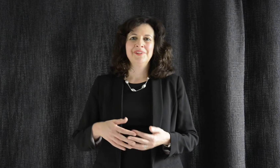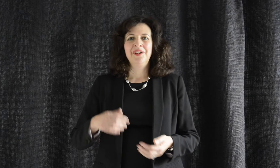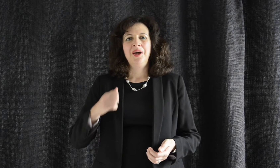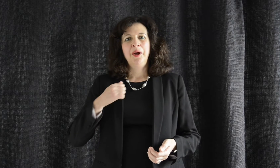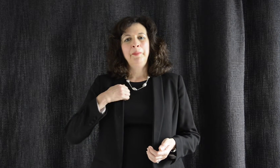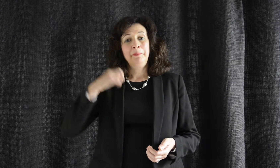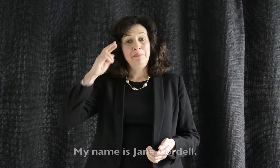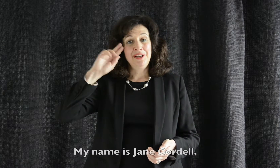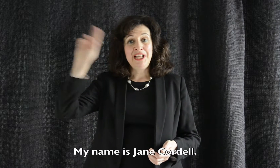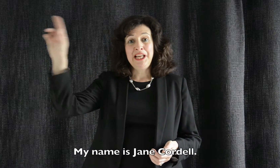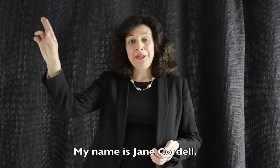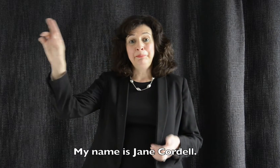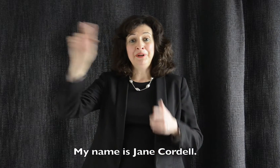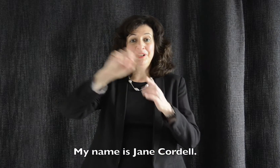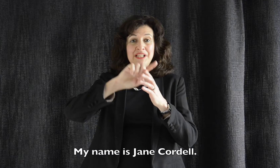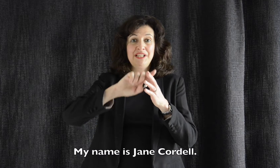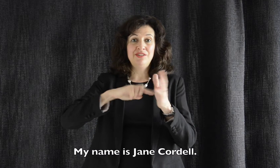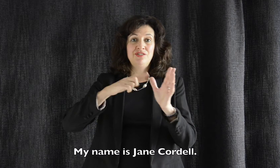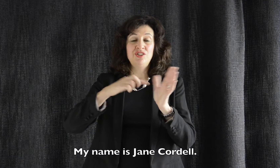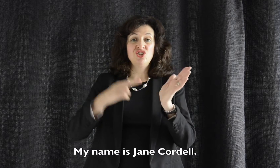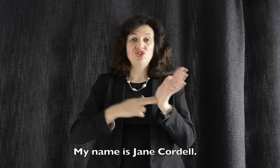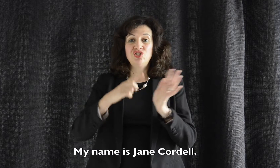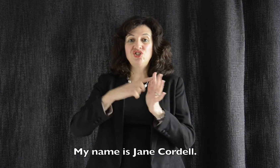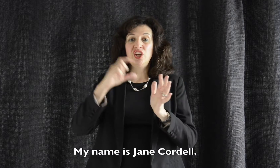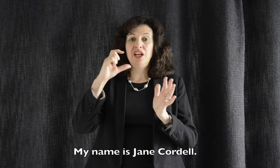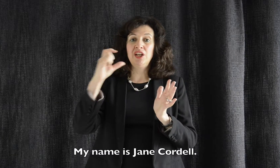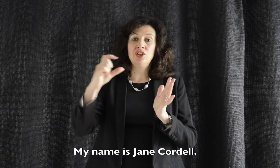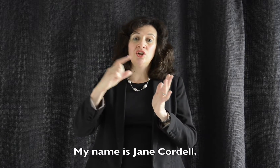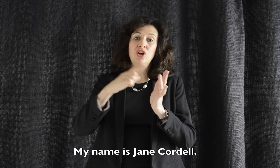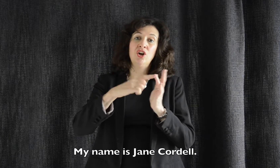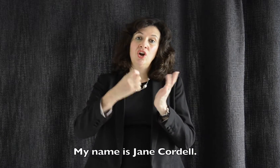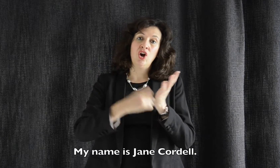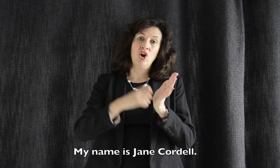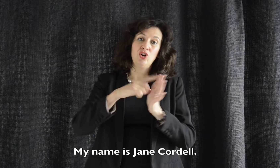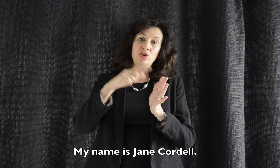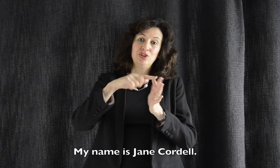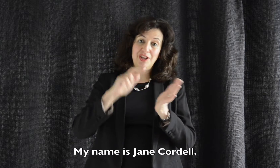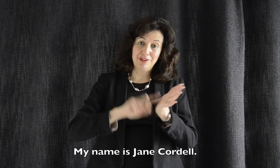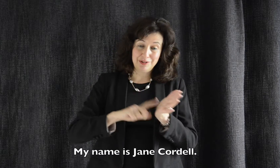My name is Jane Cordell.